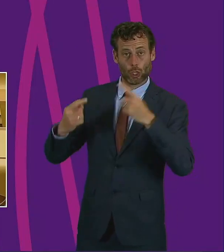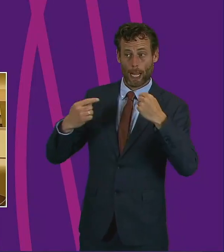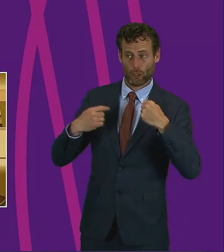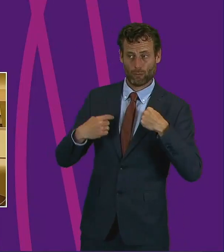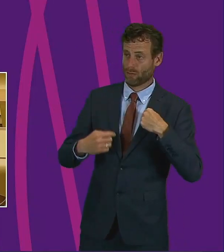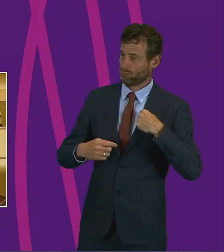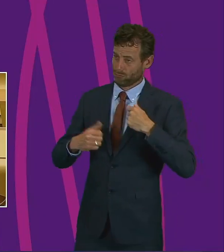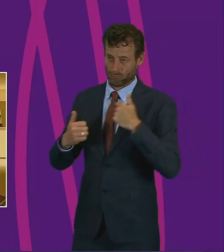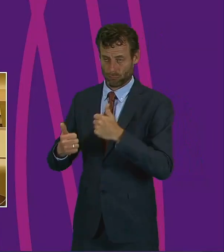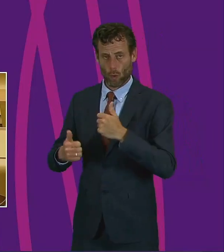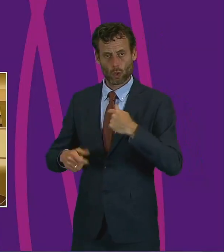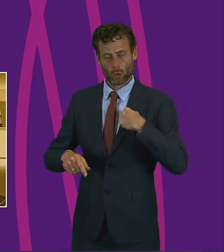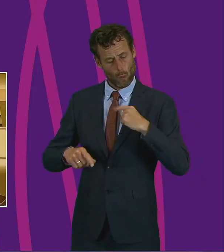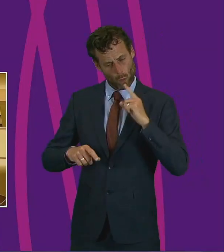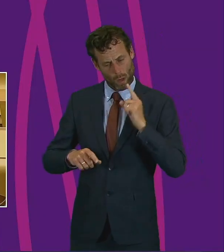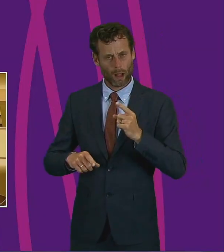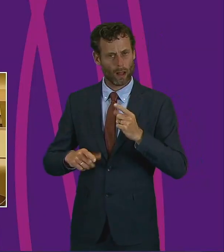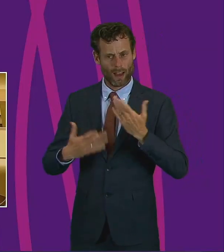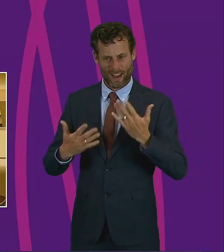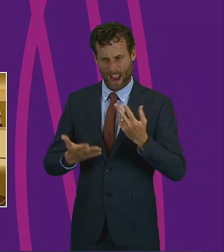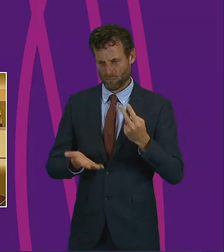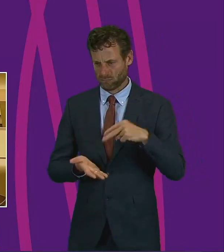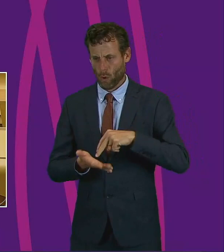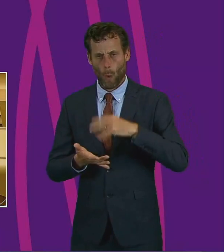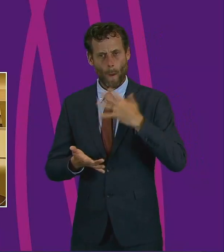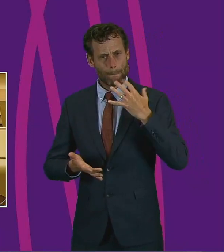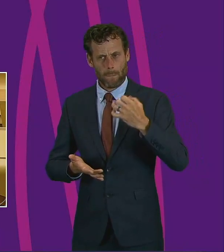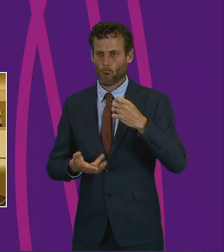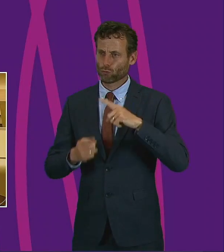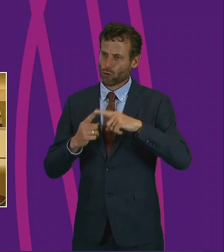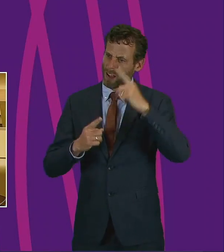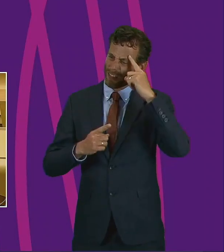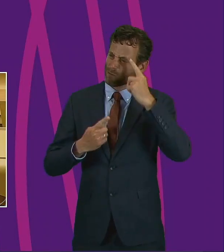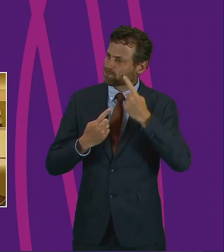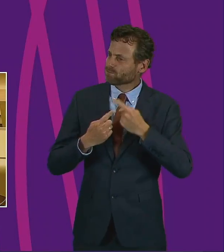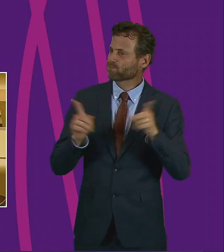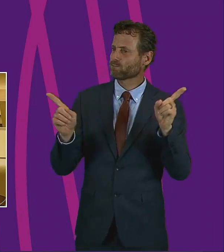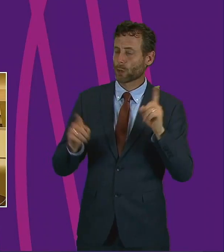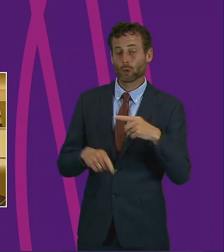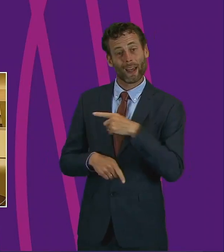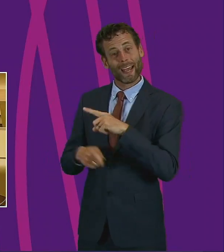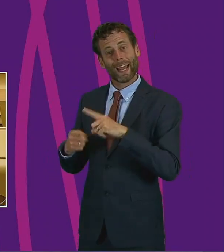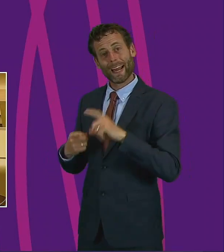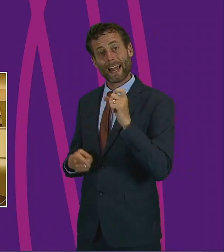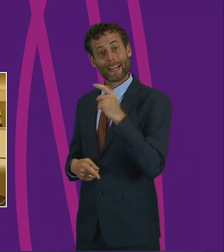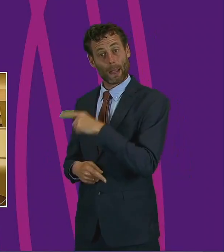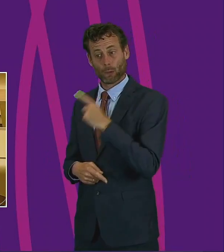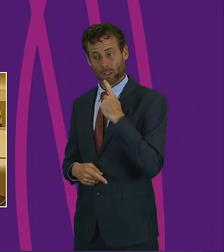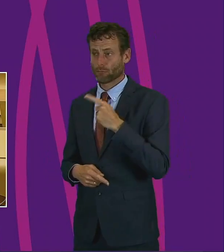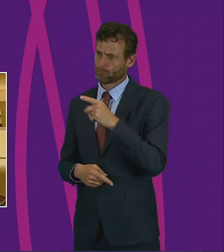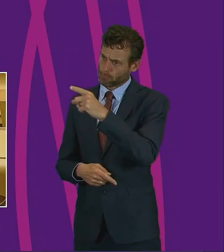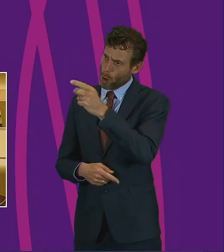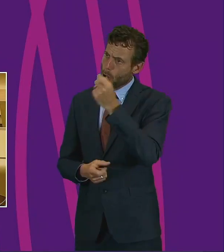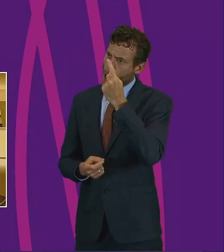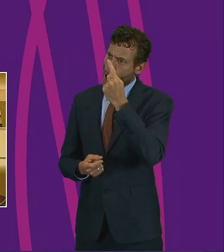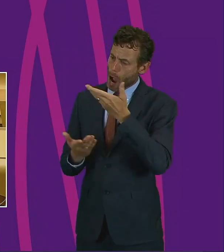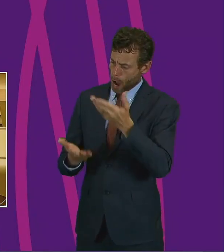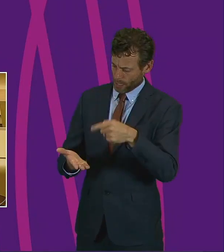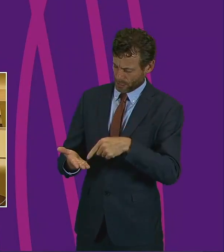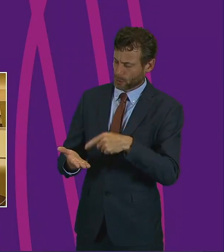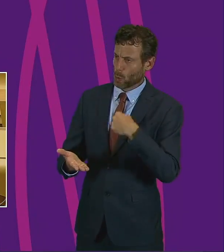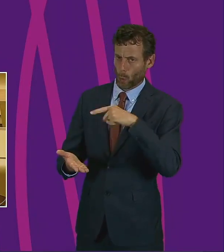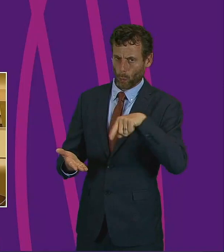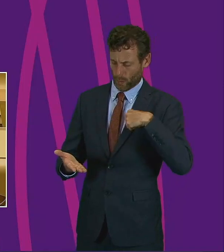gave us to be bold and innovative as we look forward. And as Aileen Campbell, I think pointed out, we will look at the ideas that she has suggested already